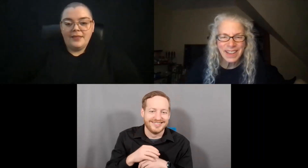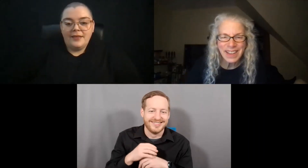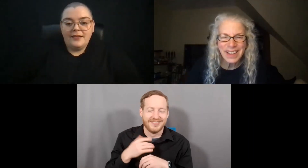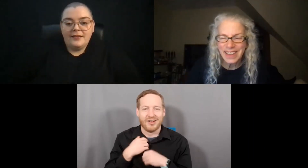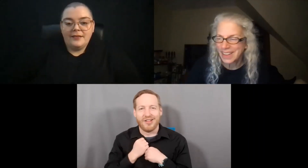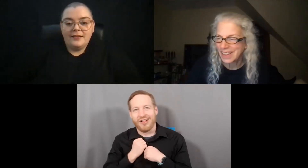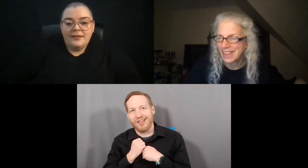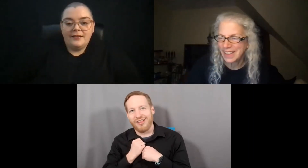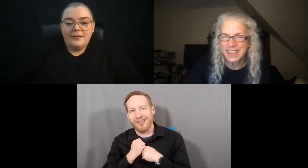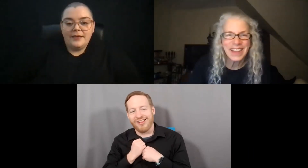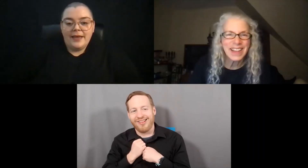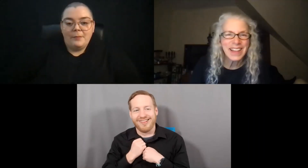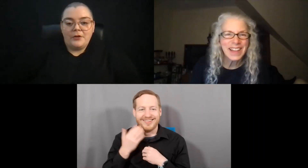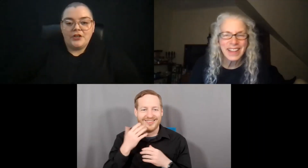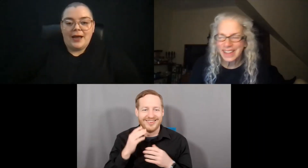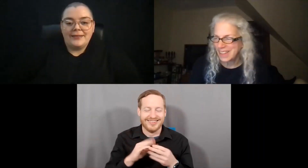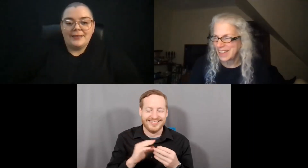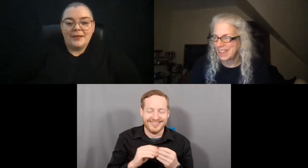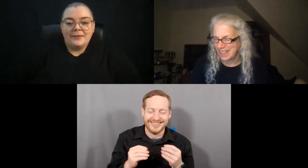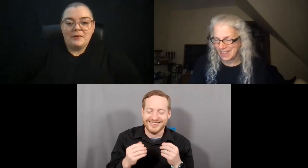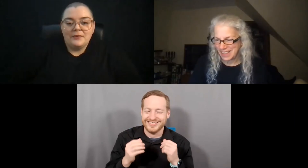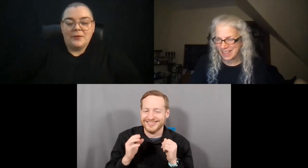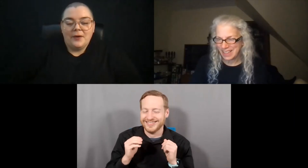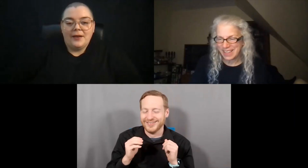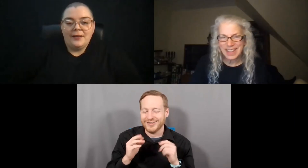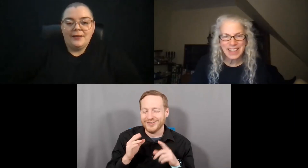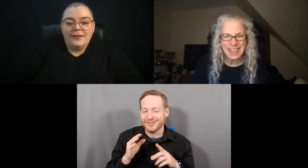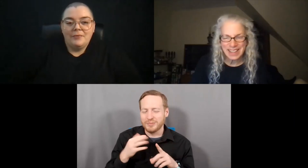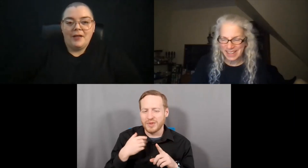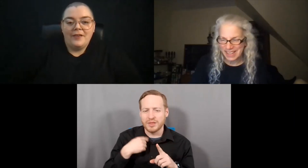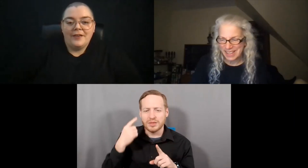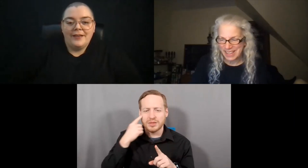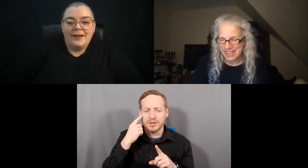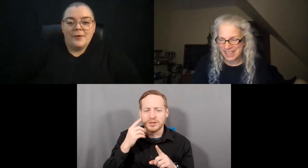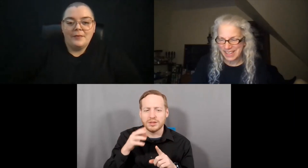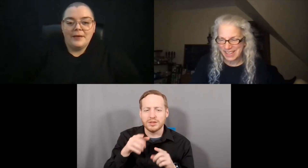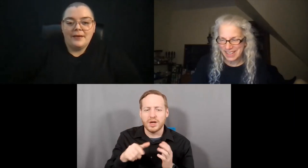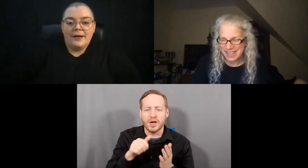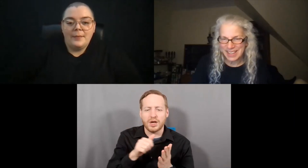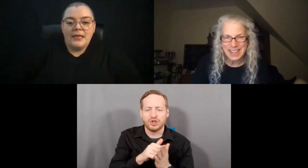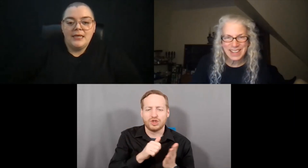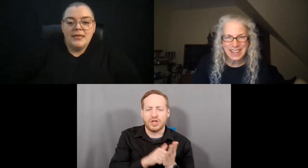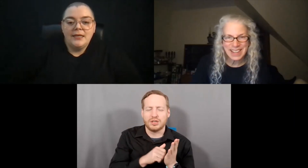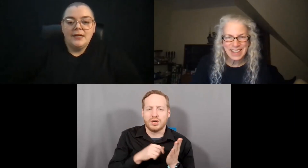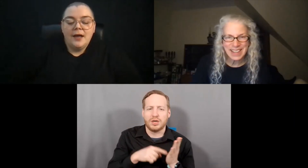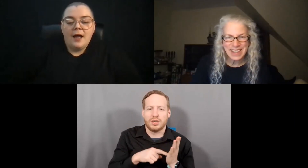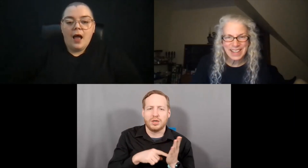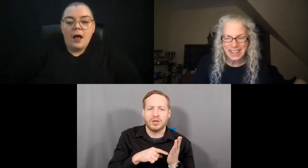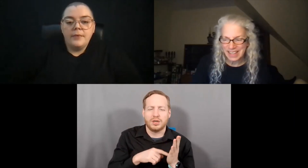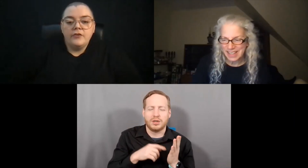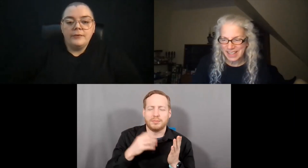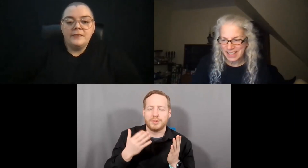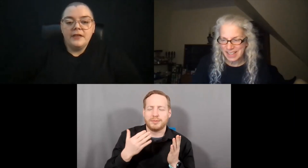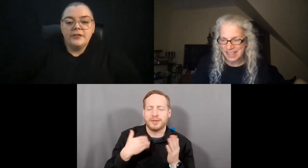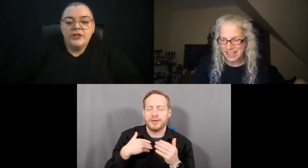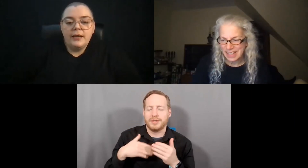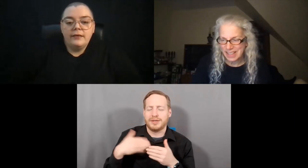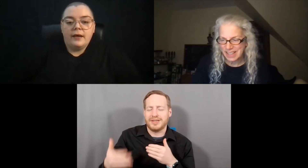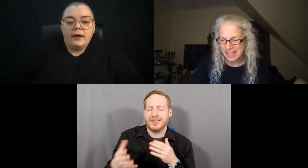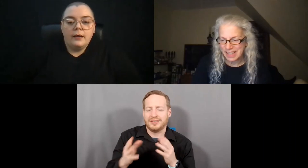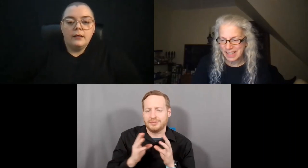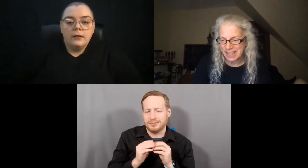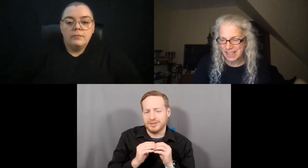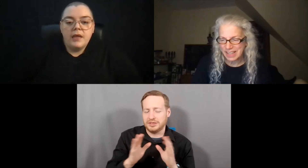Yeah, think it's, it's easy to be camera shy sometimes people don't want to put on their camera and make a comment. In terms of the